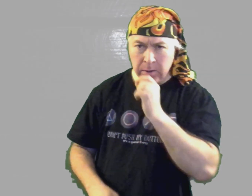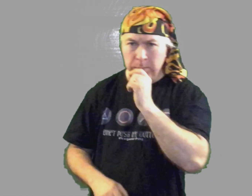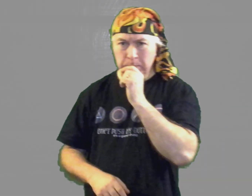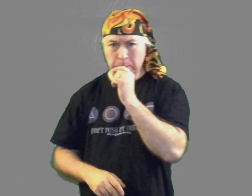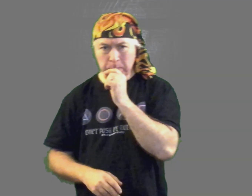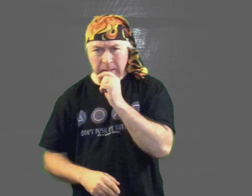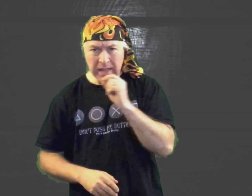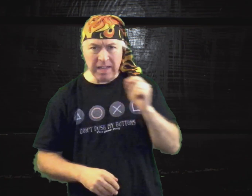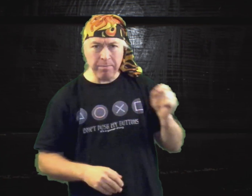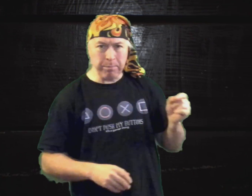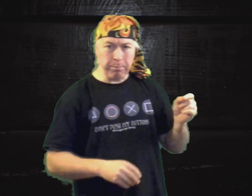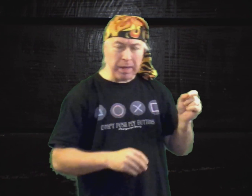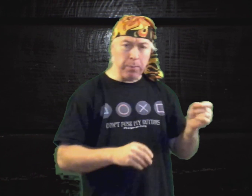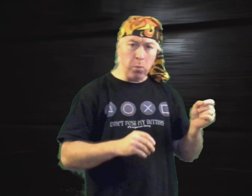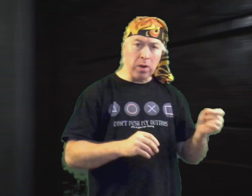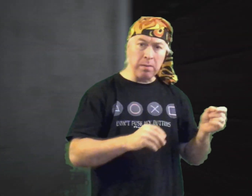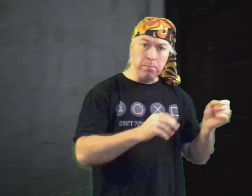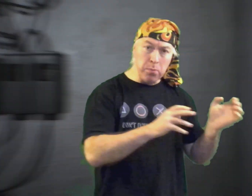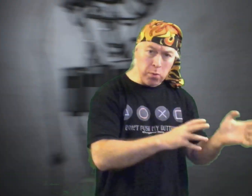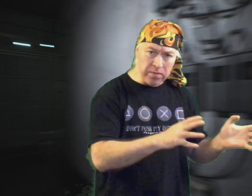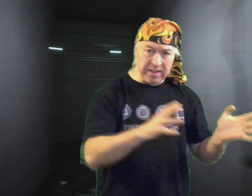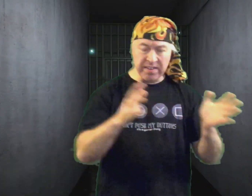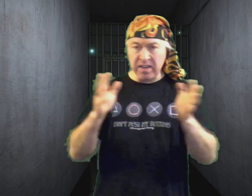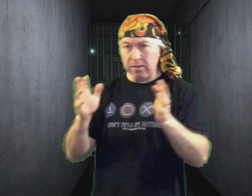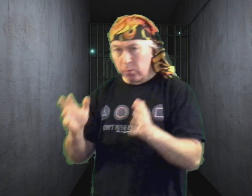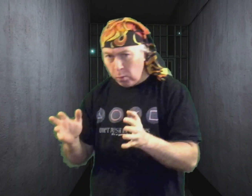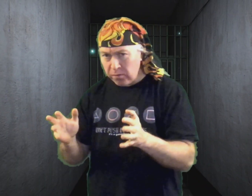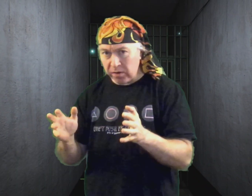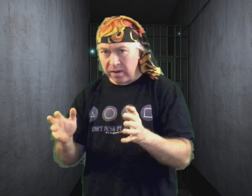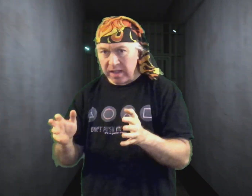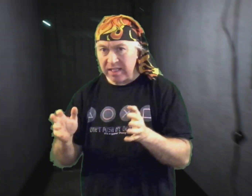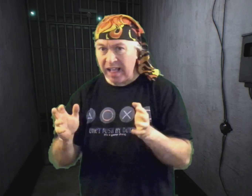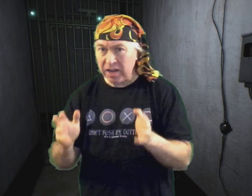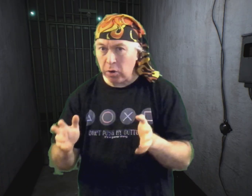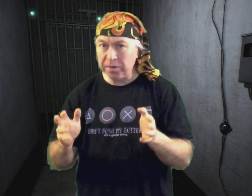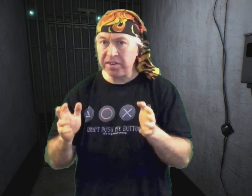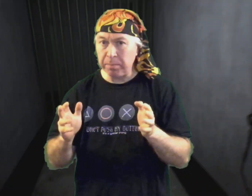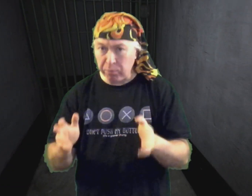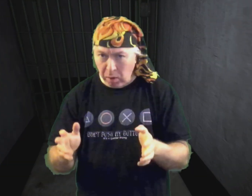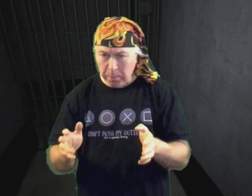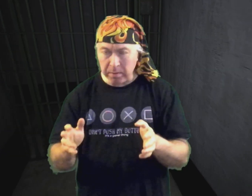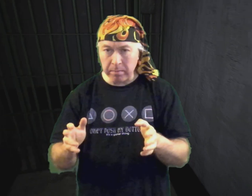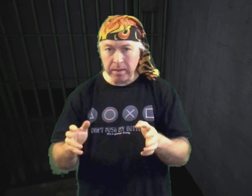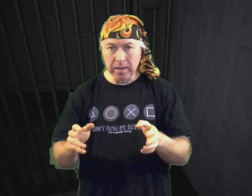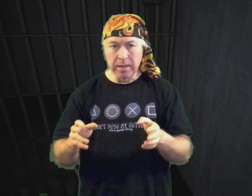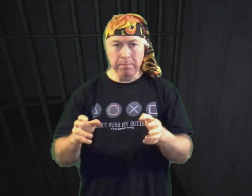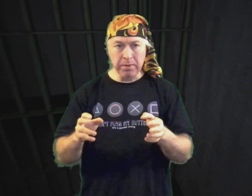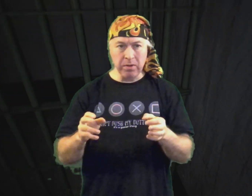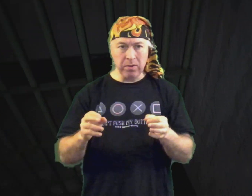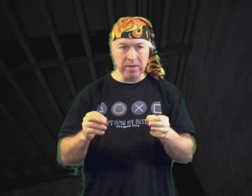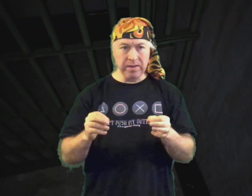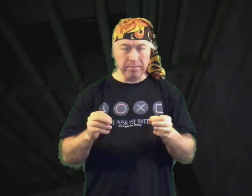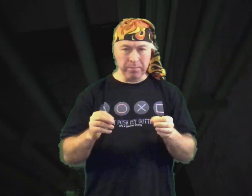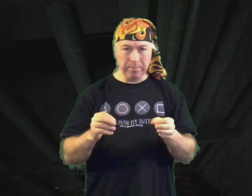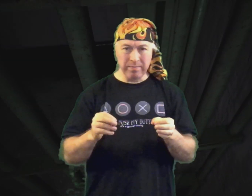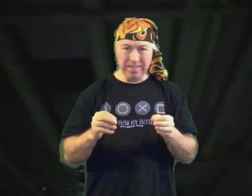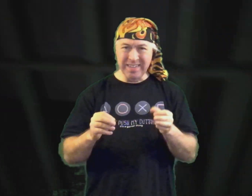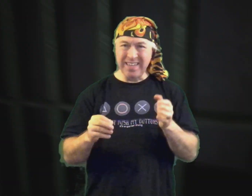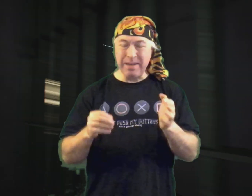Now, if people want to move this stuff over, that causes a problem. Because it